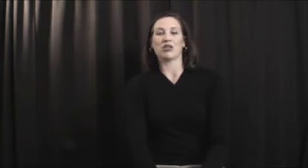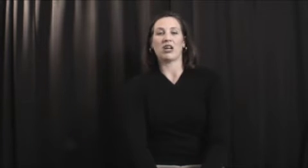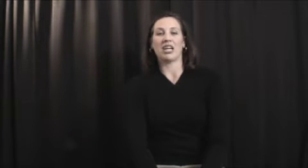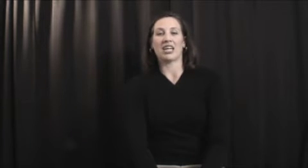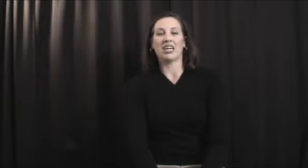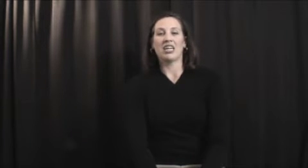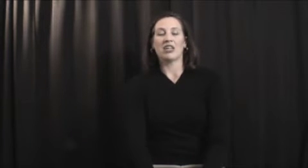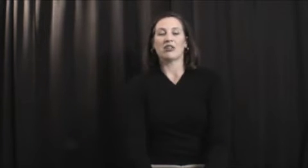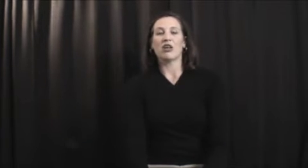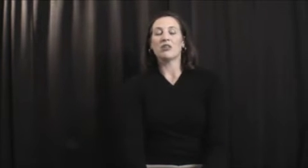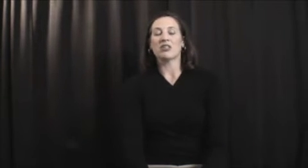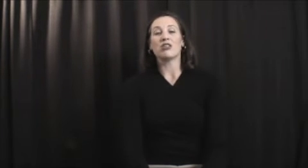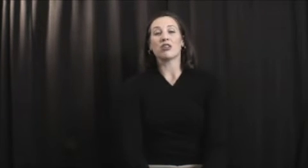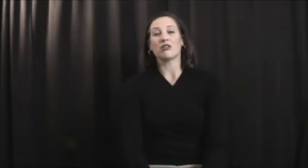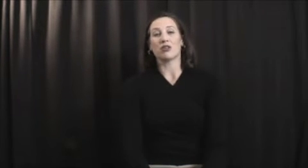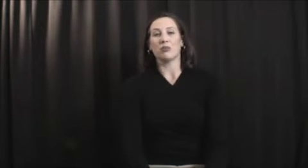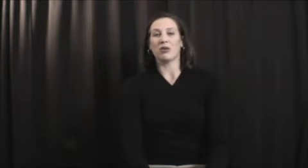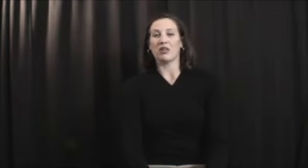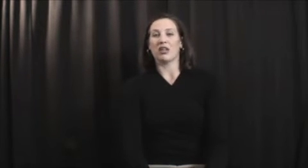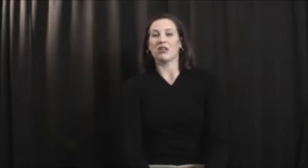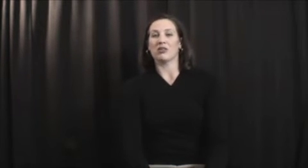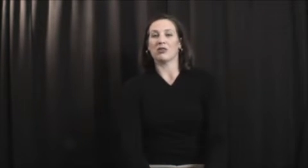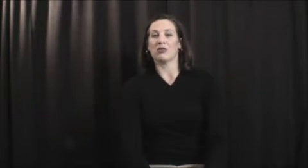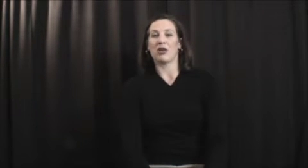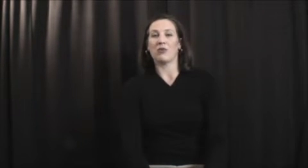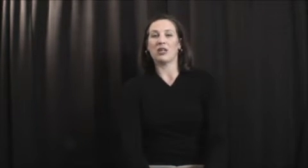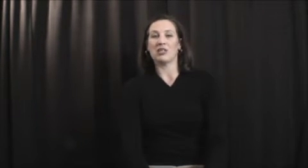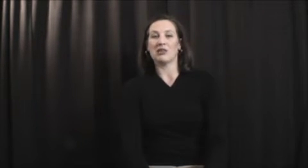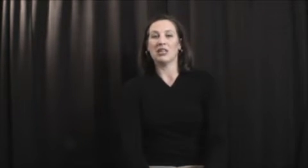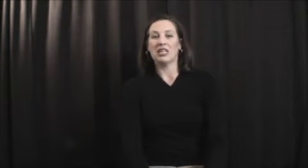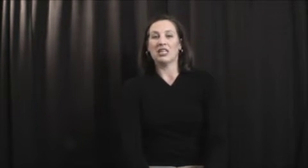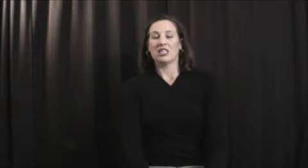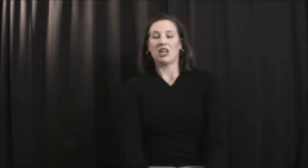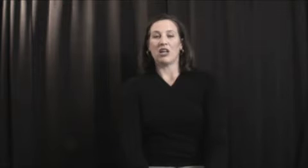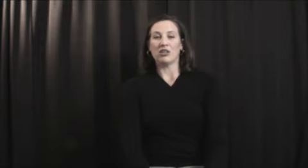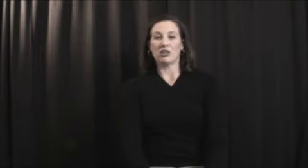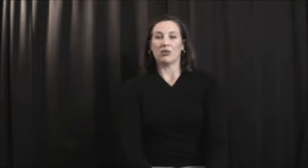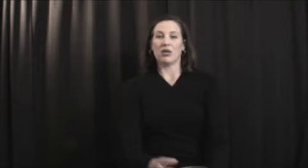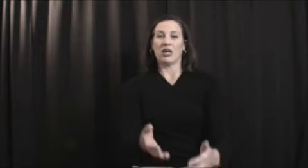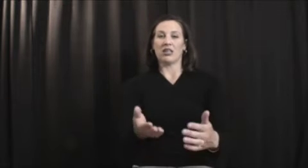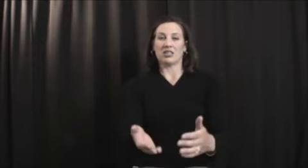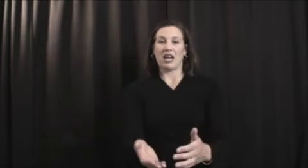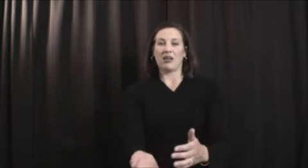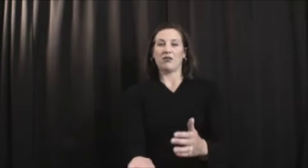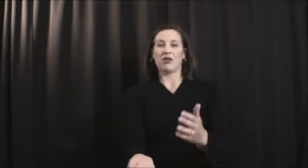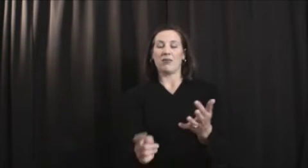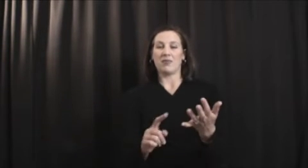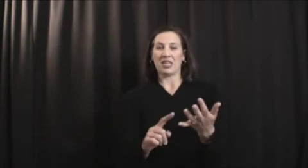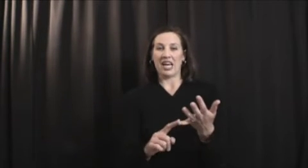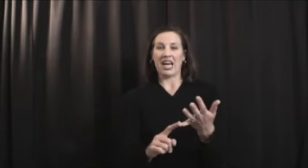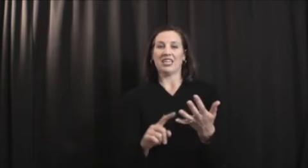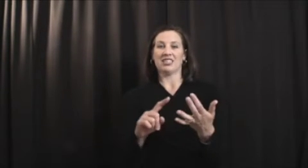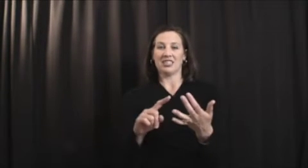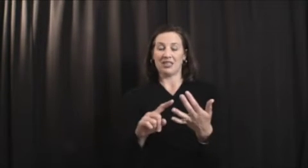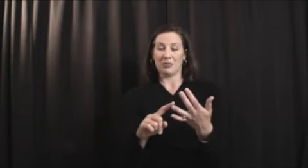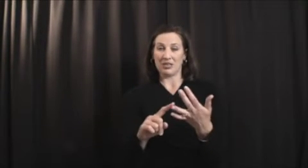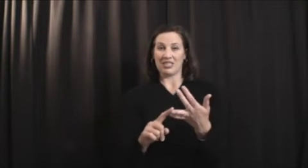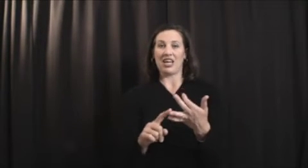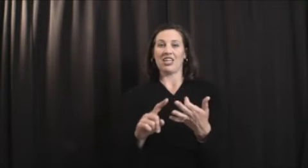chronic. There's always a nerve component also. So I want you to also, aside from the ice, the massage